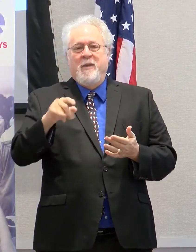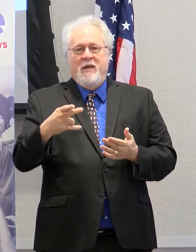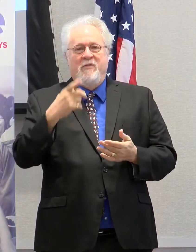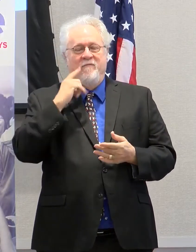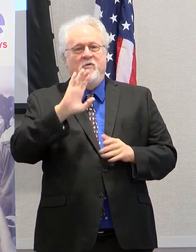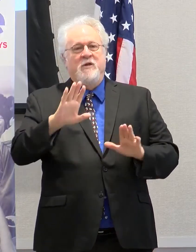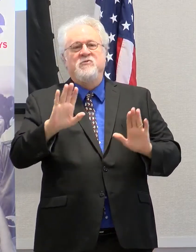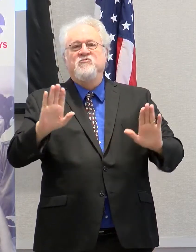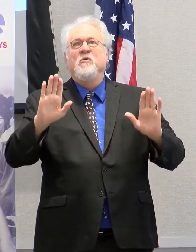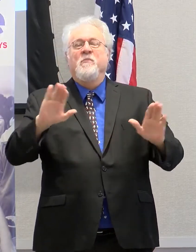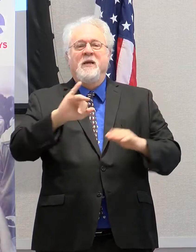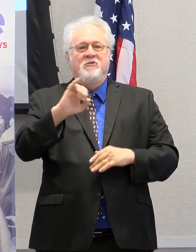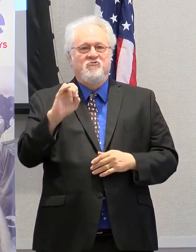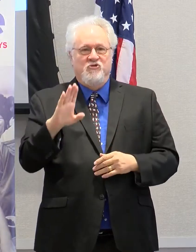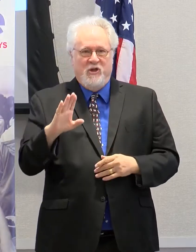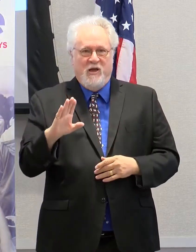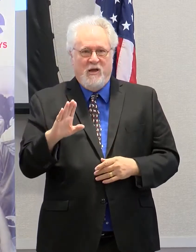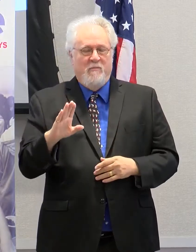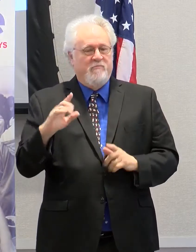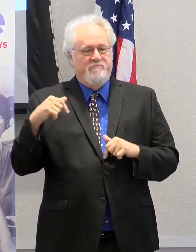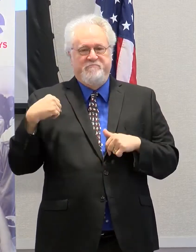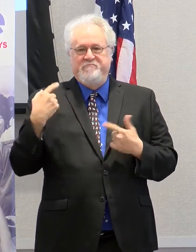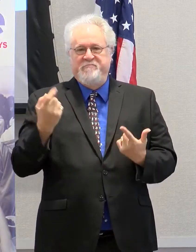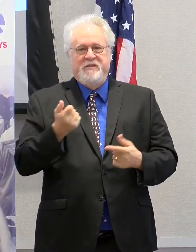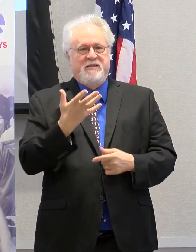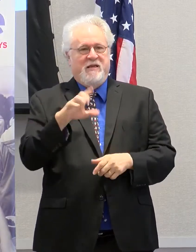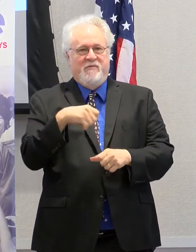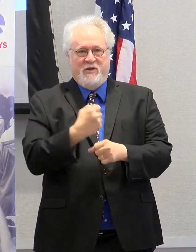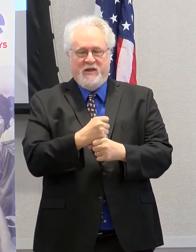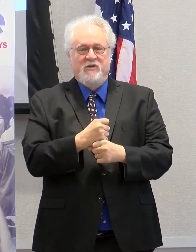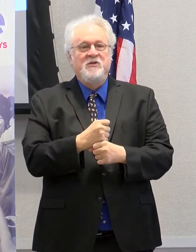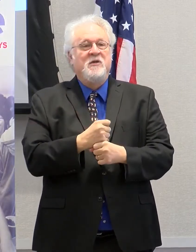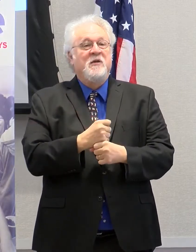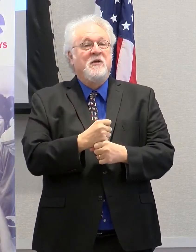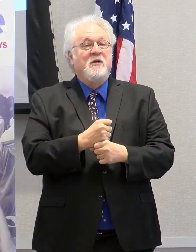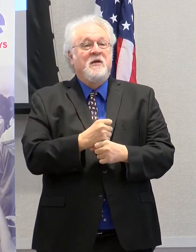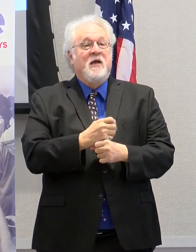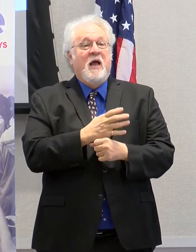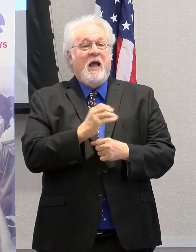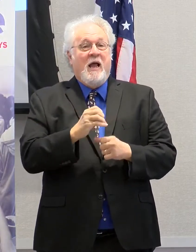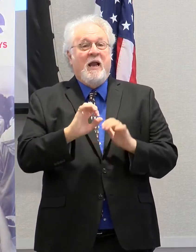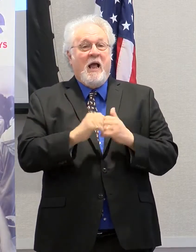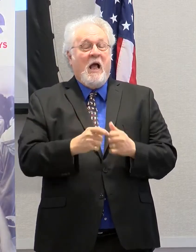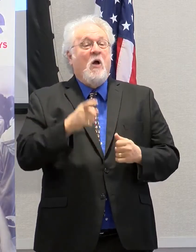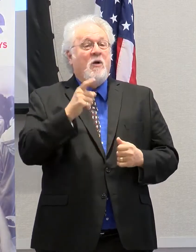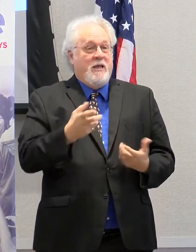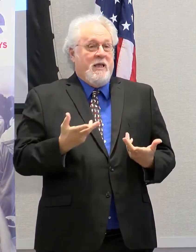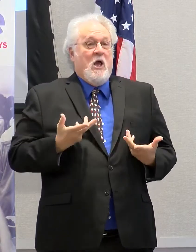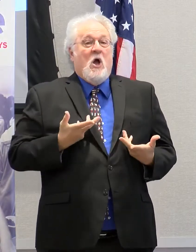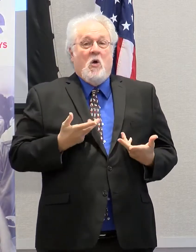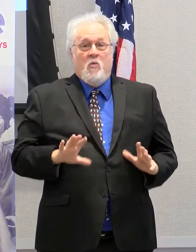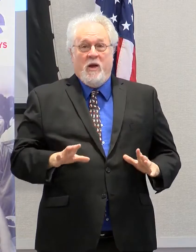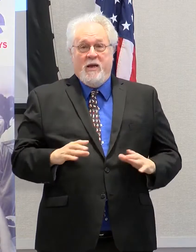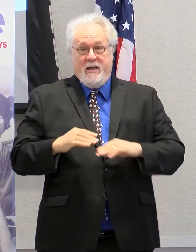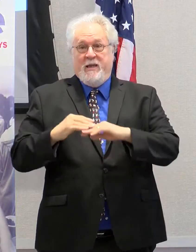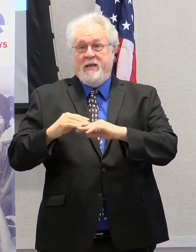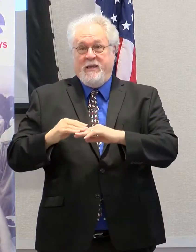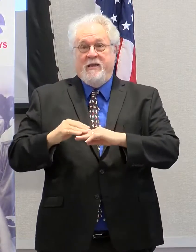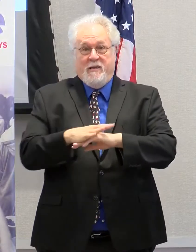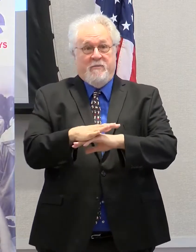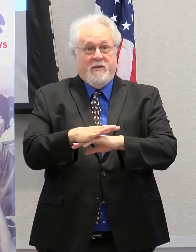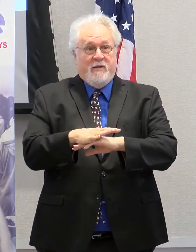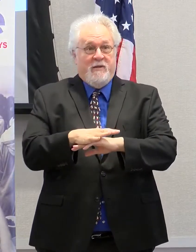job he has done over the last few years and the degree to which he has already been impactful